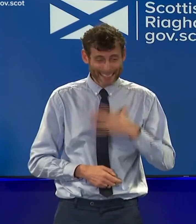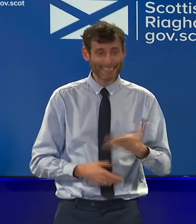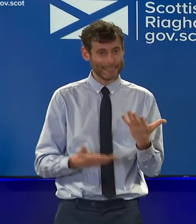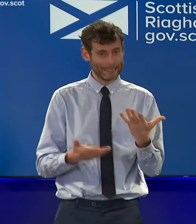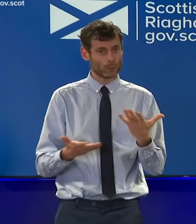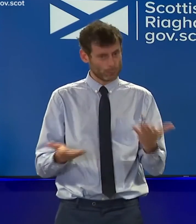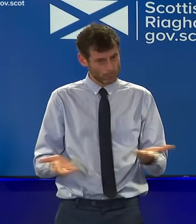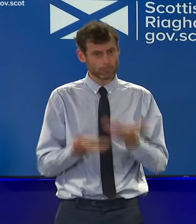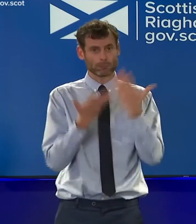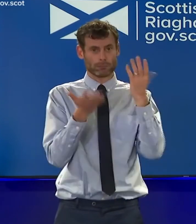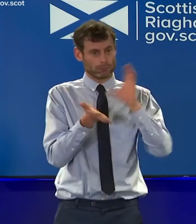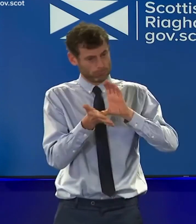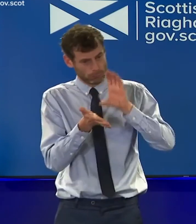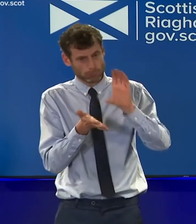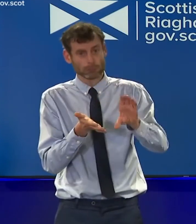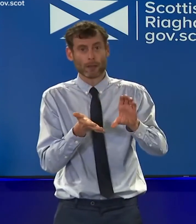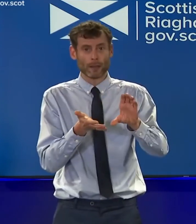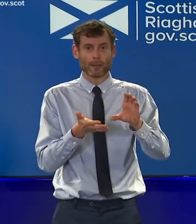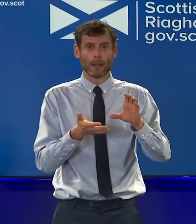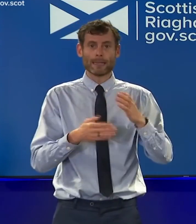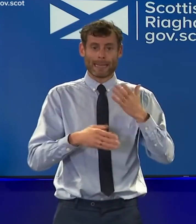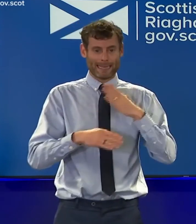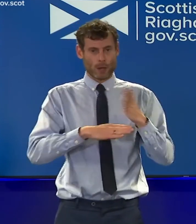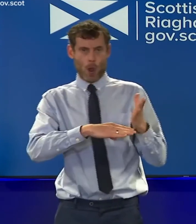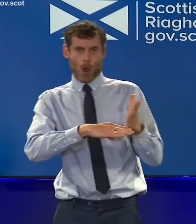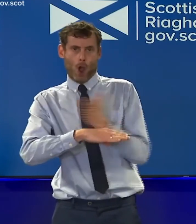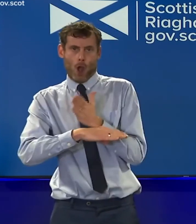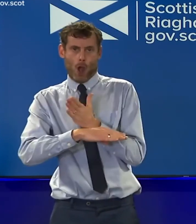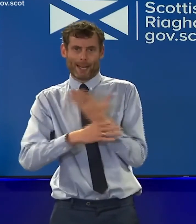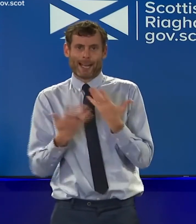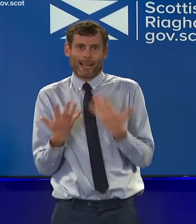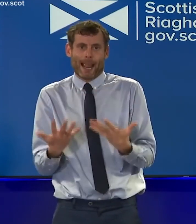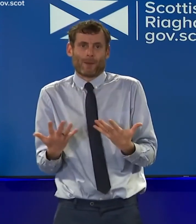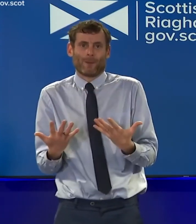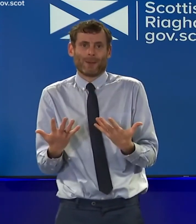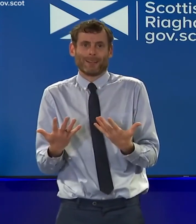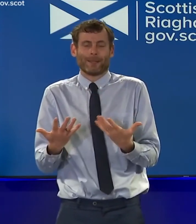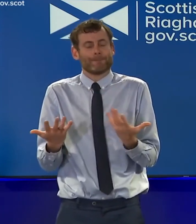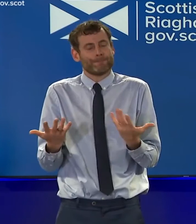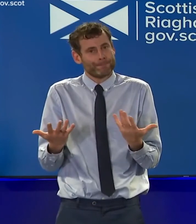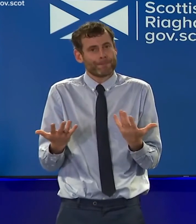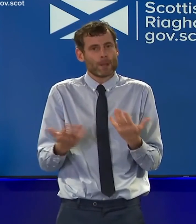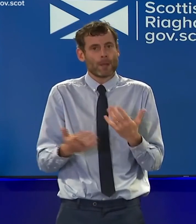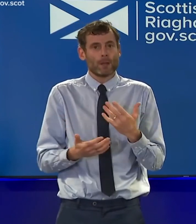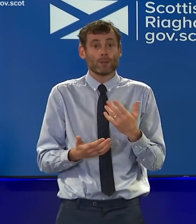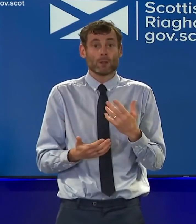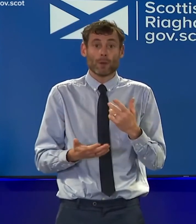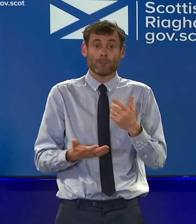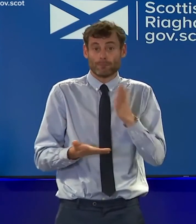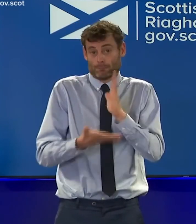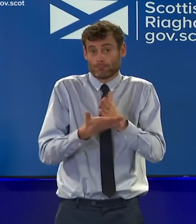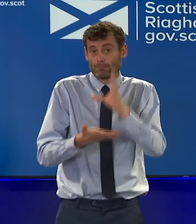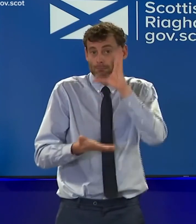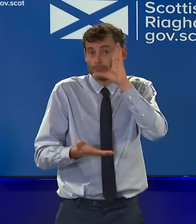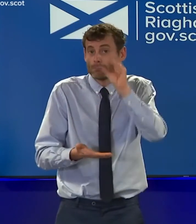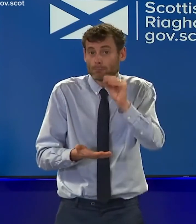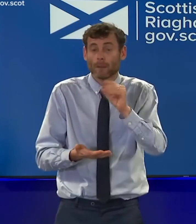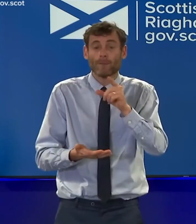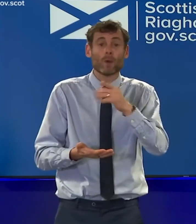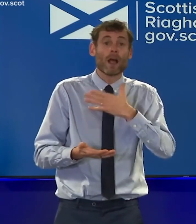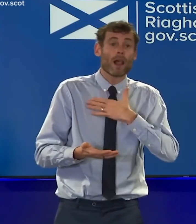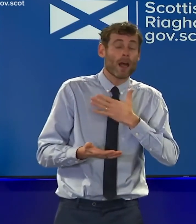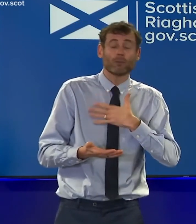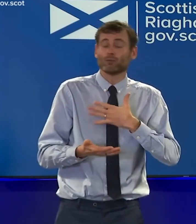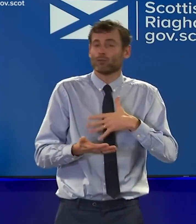financial support available earlier in the pandemic. And the reality is, whether anybody likes it or not, that can only